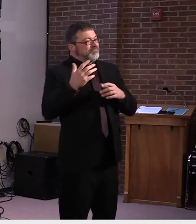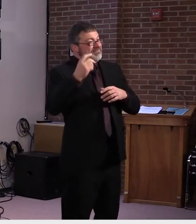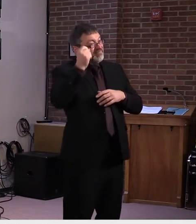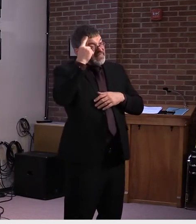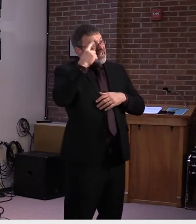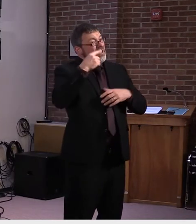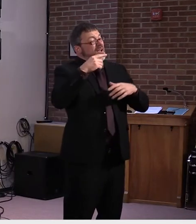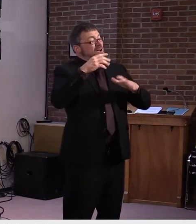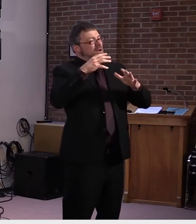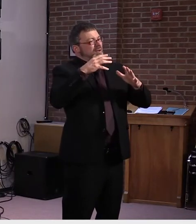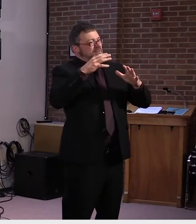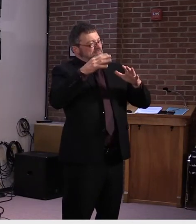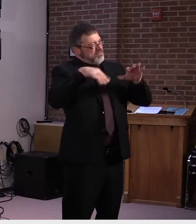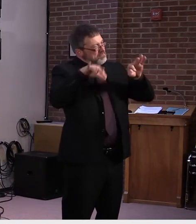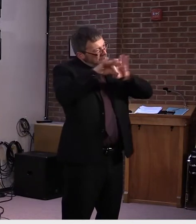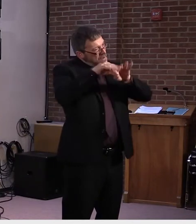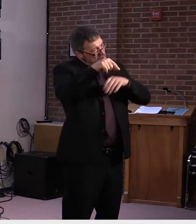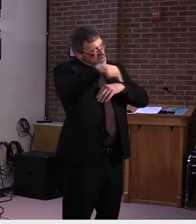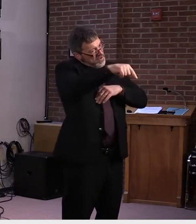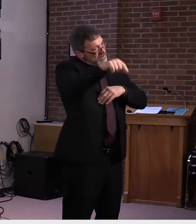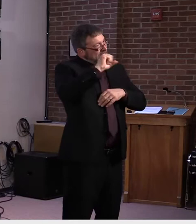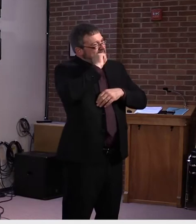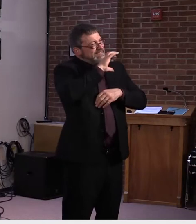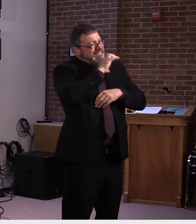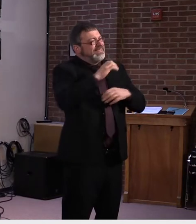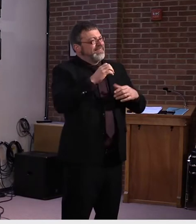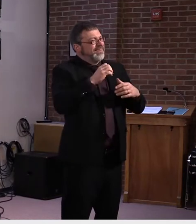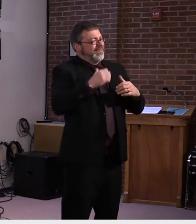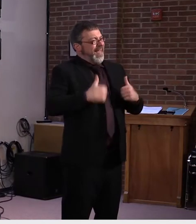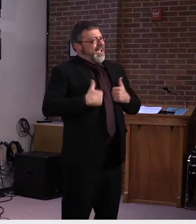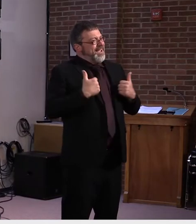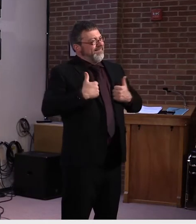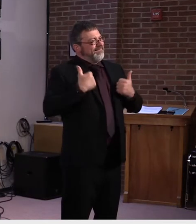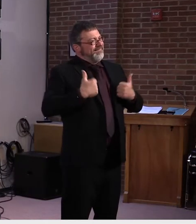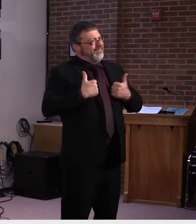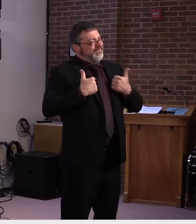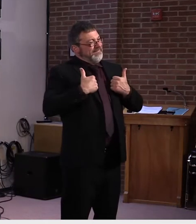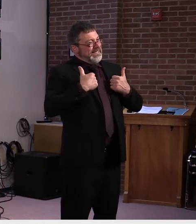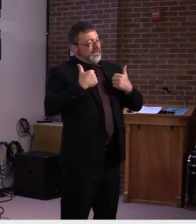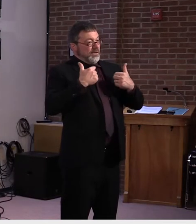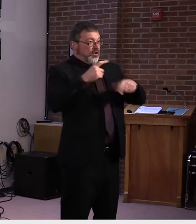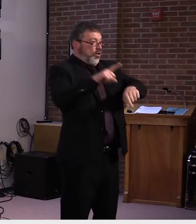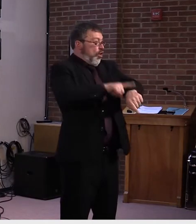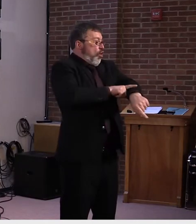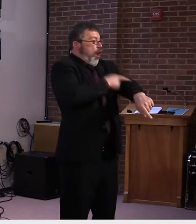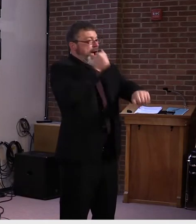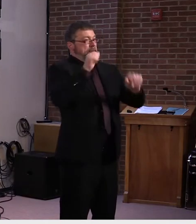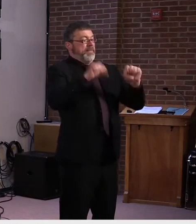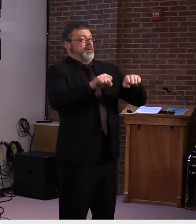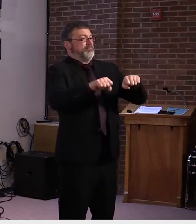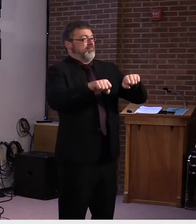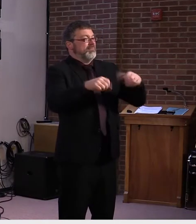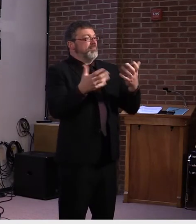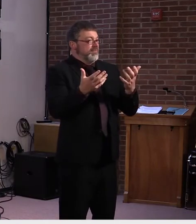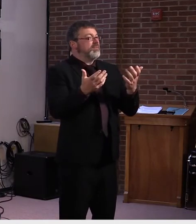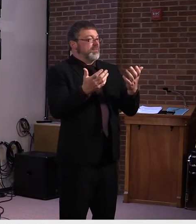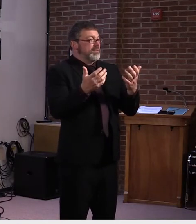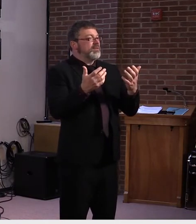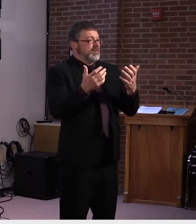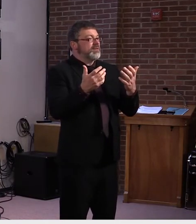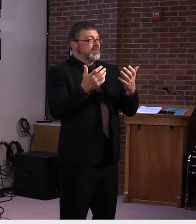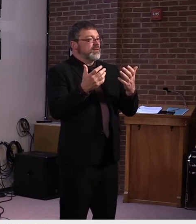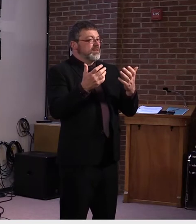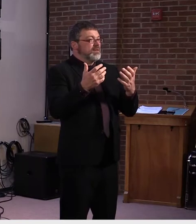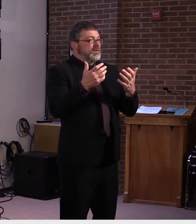in the facilities that we're talking about, the long-term care facility, it's, not only the individual that we need to protect. It's the